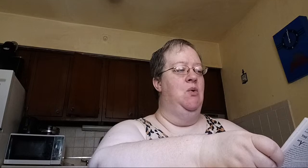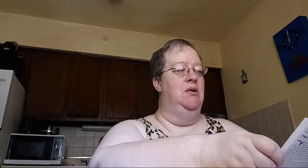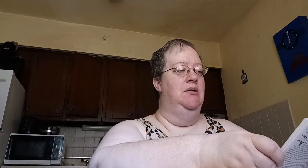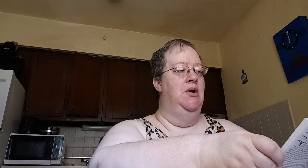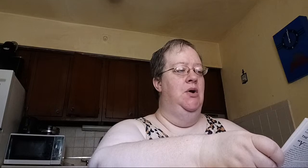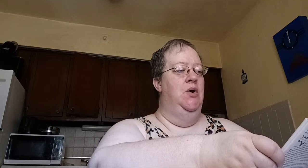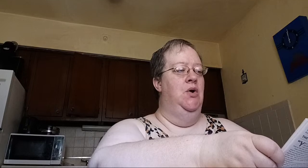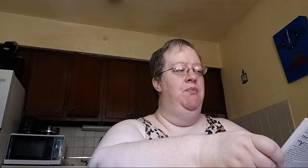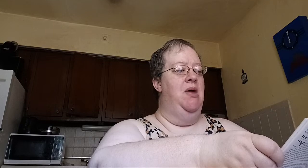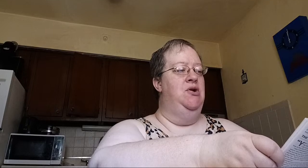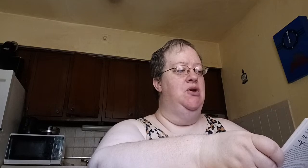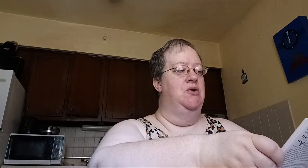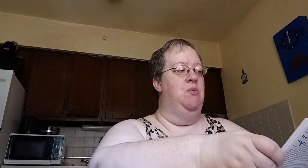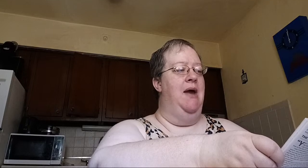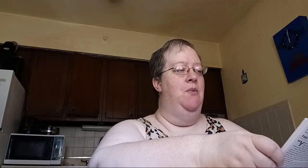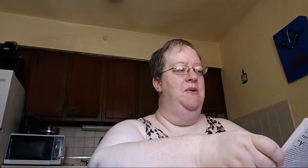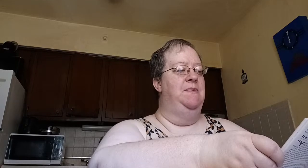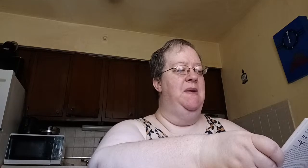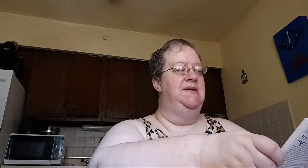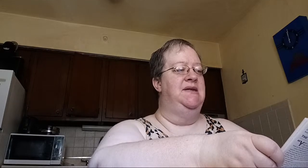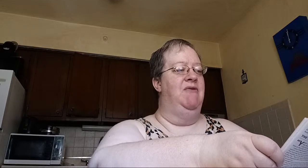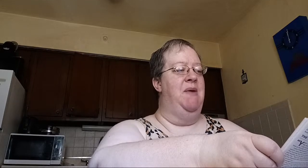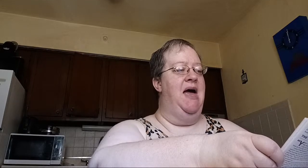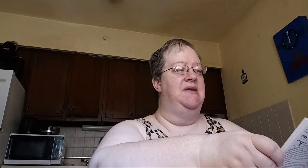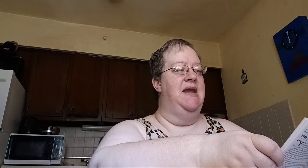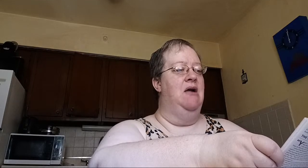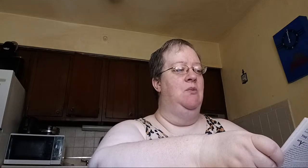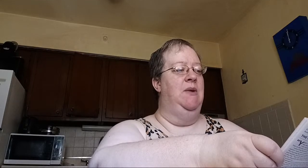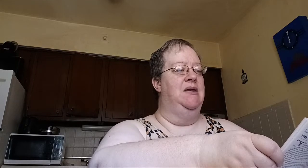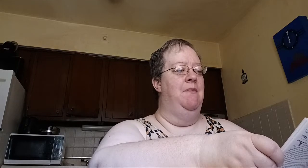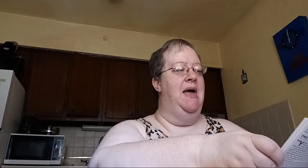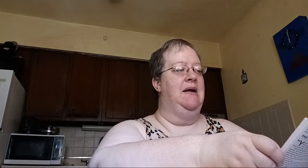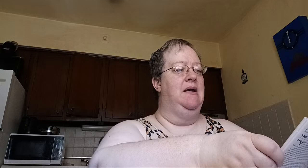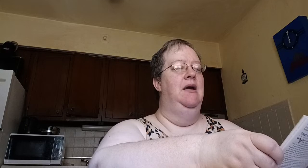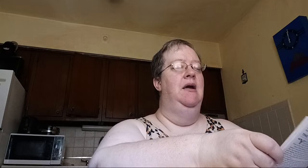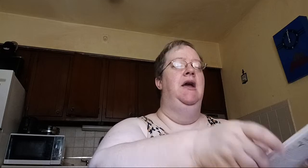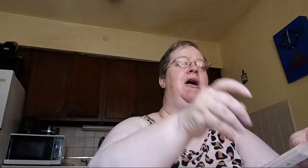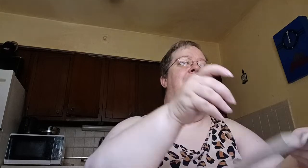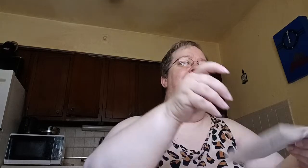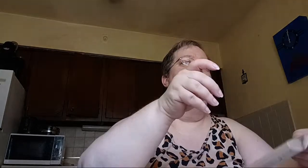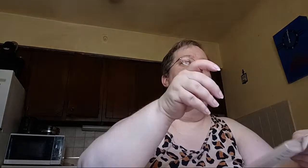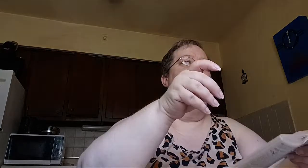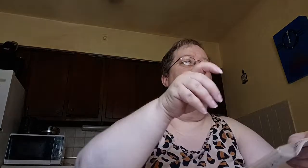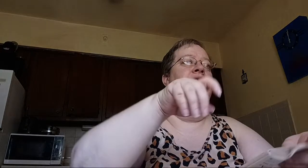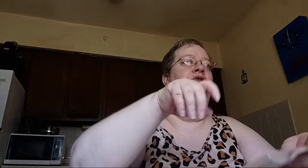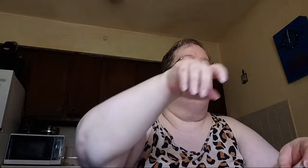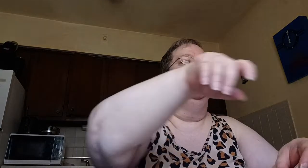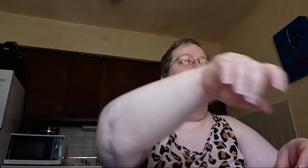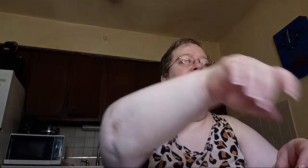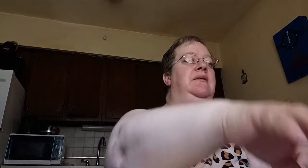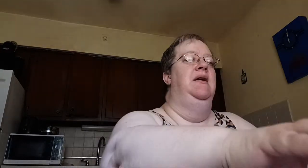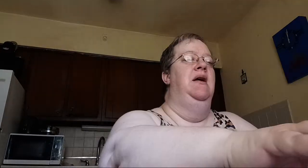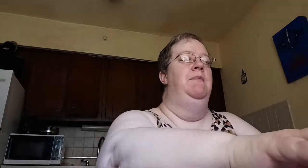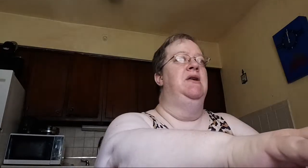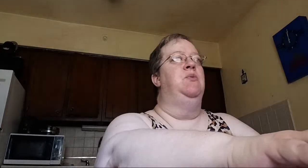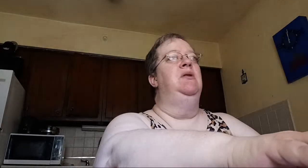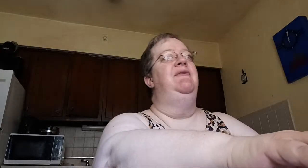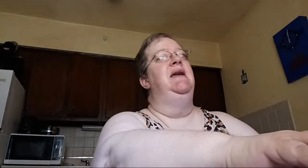Who plundered those wide-open spaces of the past, and how can we get them back? You know, I found that very interesting, because we're living in